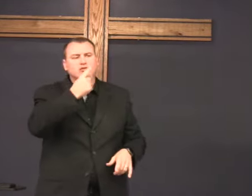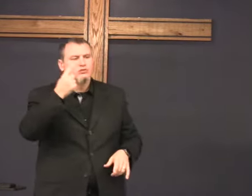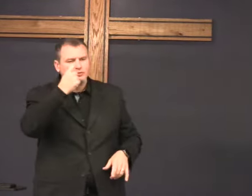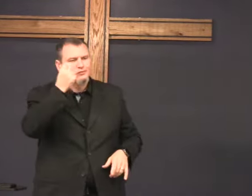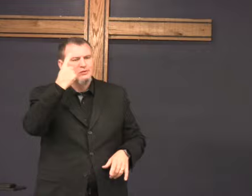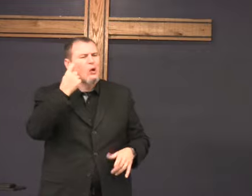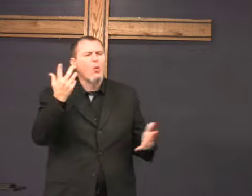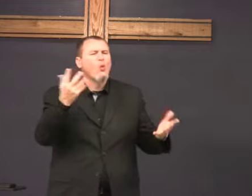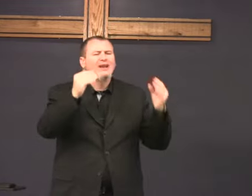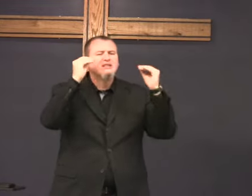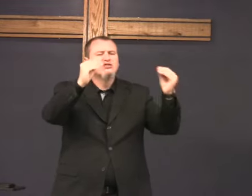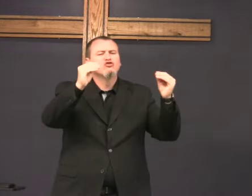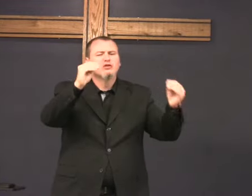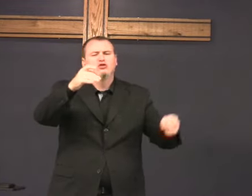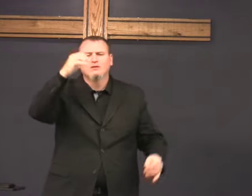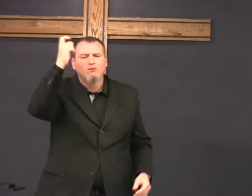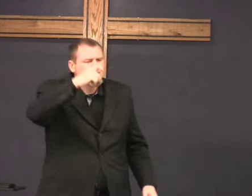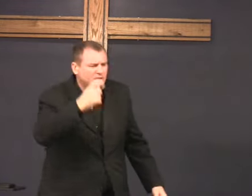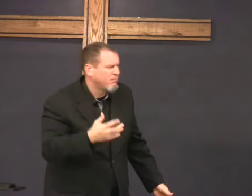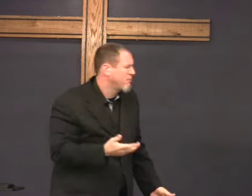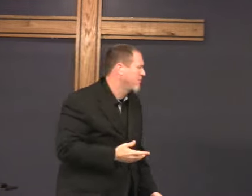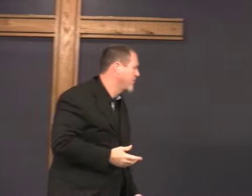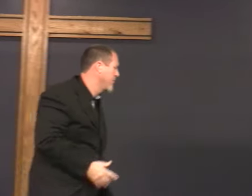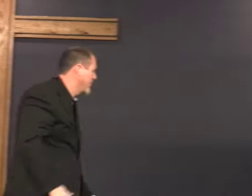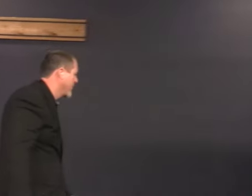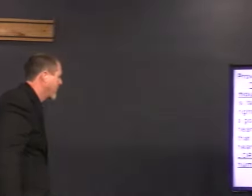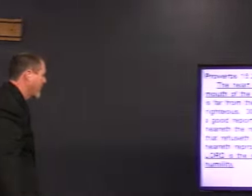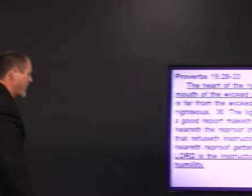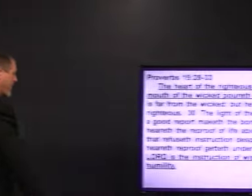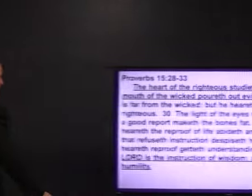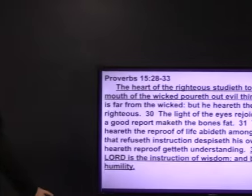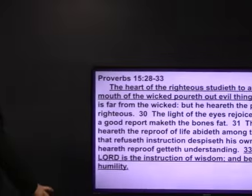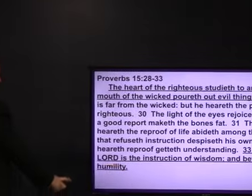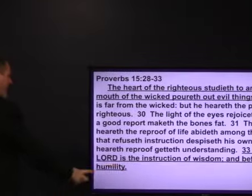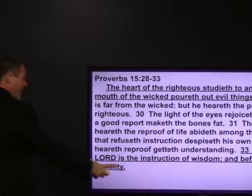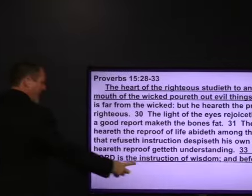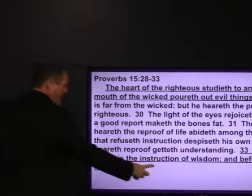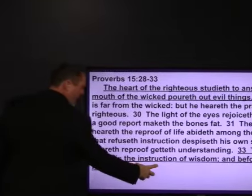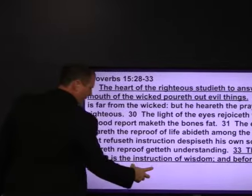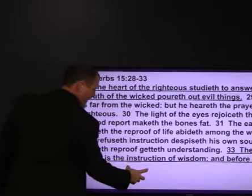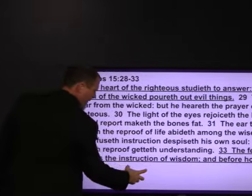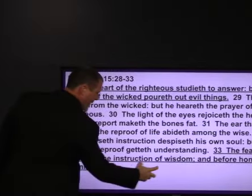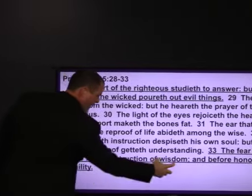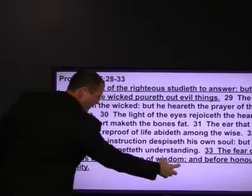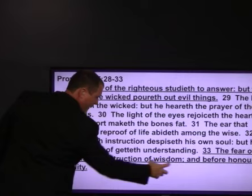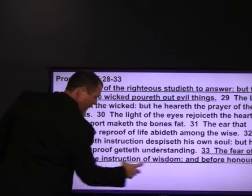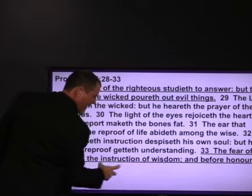to understand what wisdom, what the instruction of wisdom is.